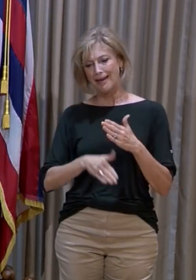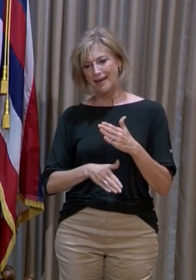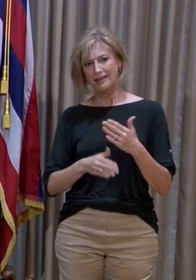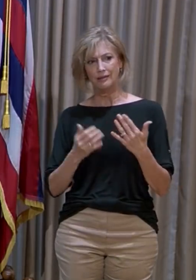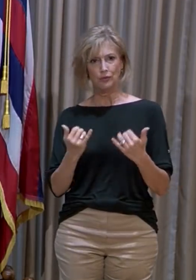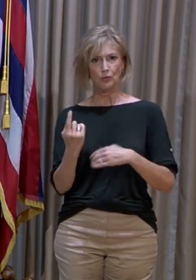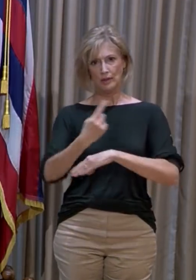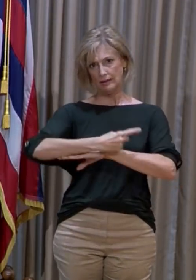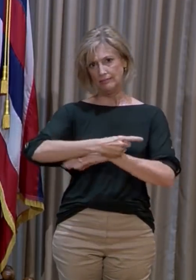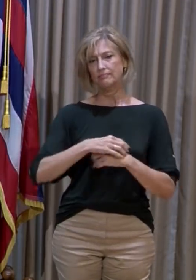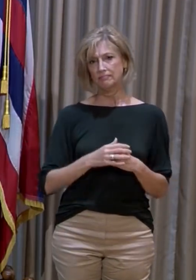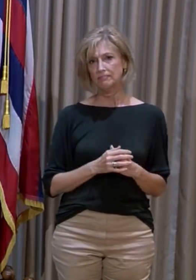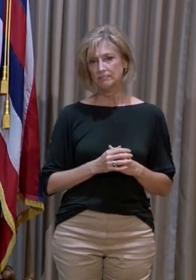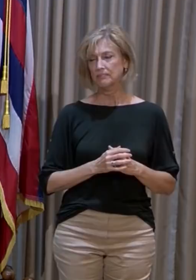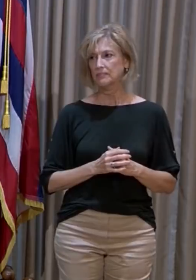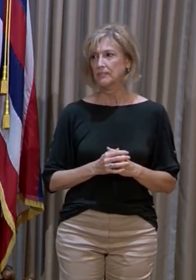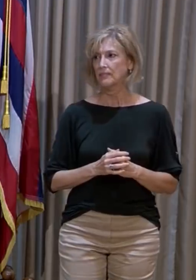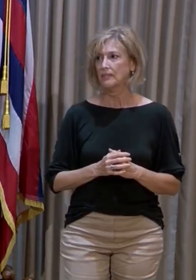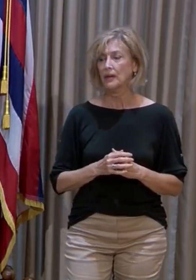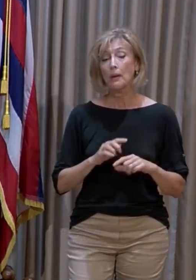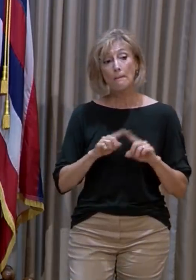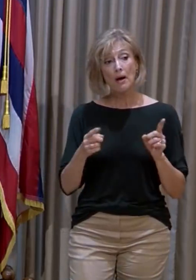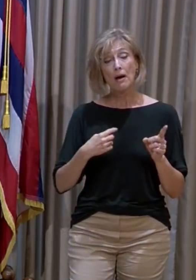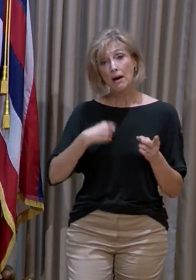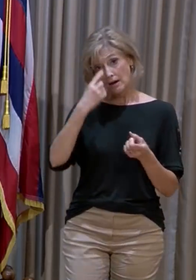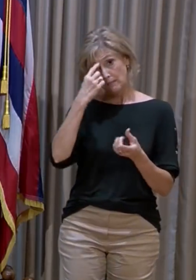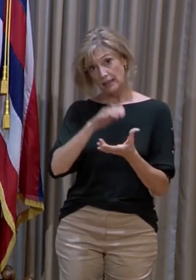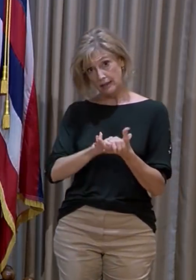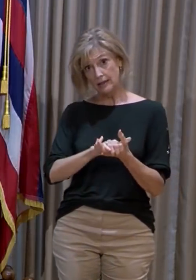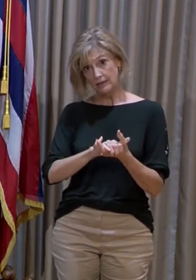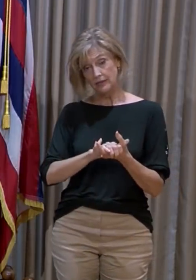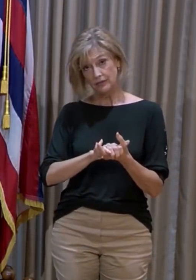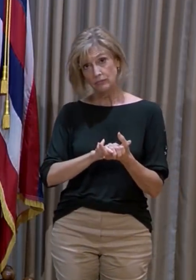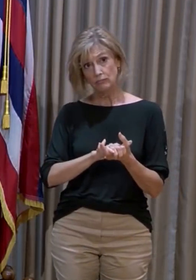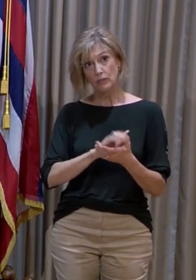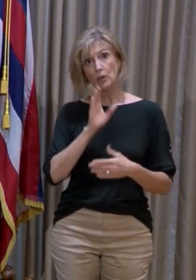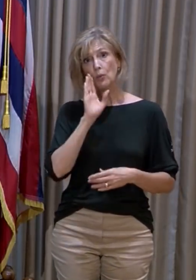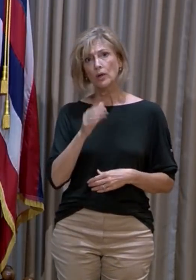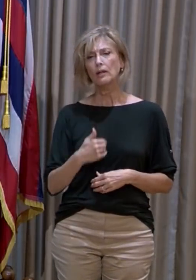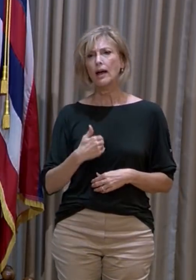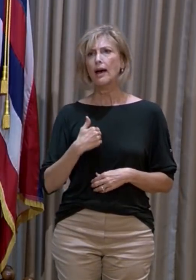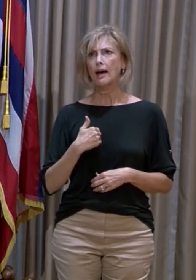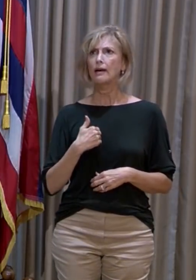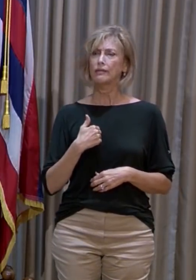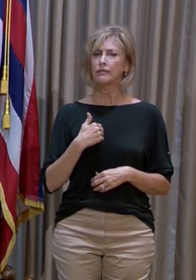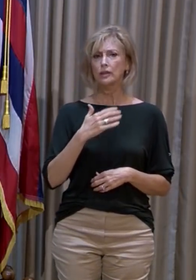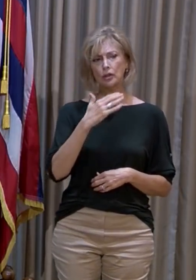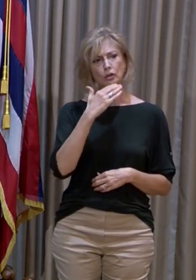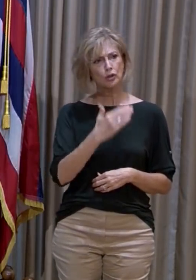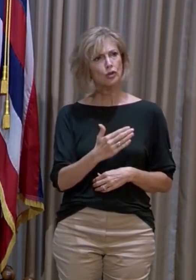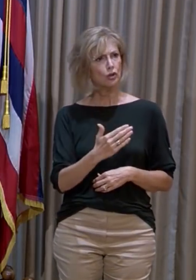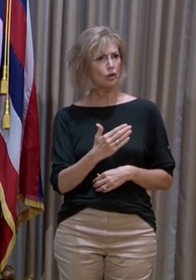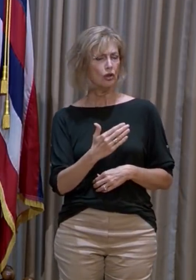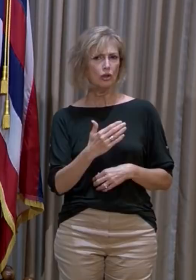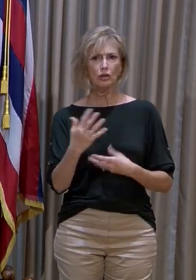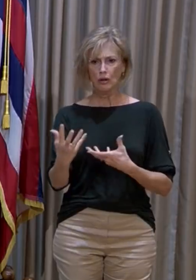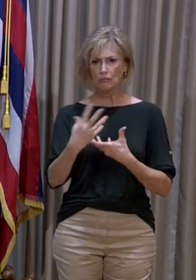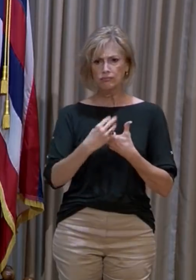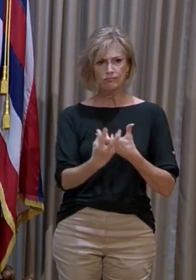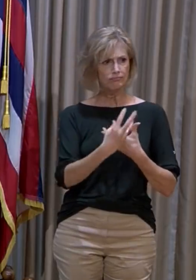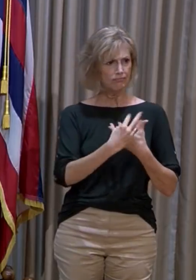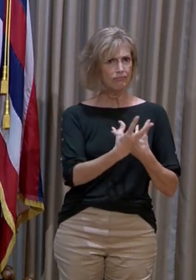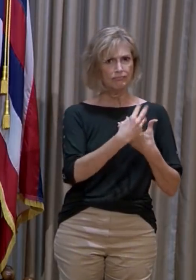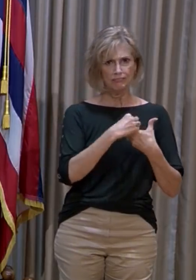of the day today. But I do believe that we'll have quite good participation